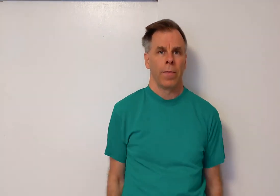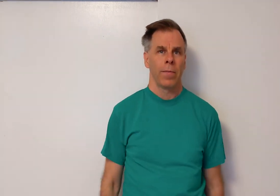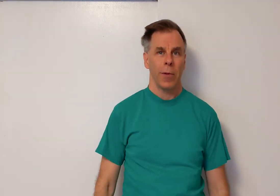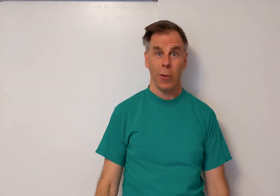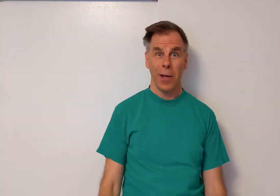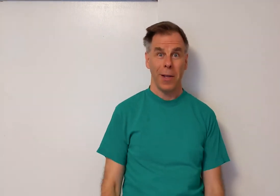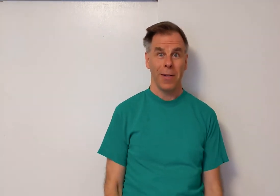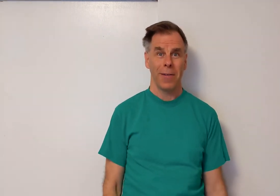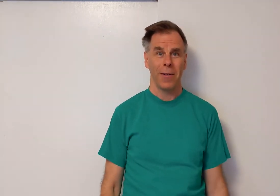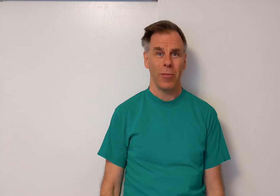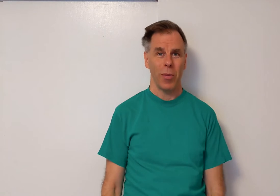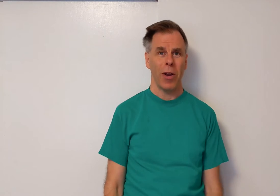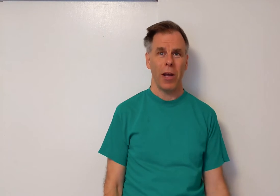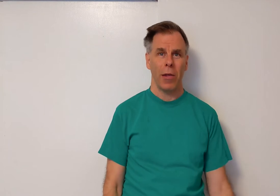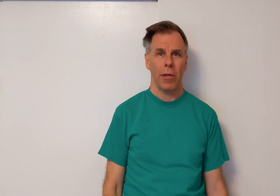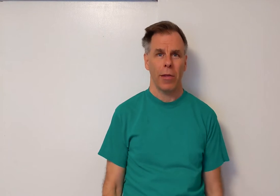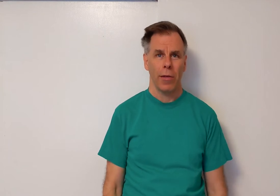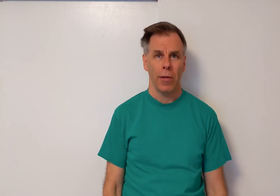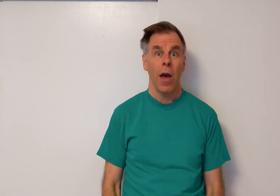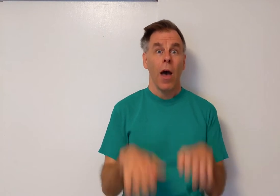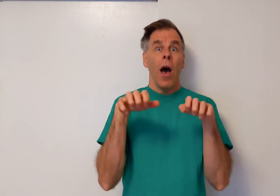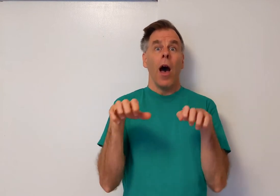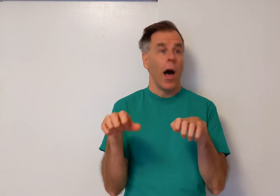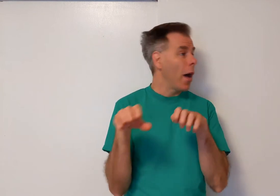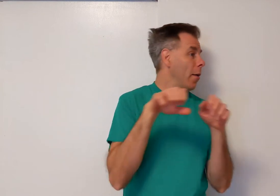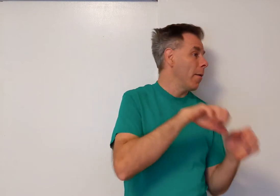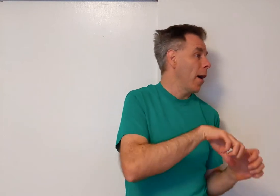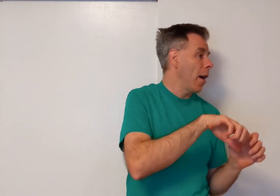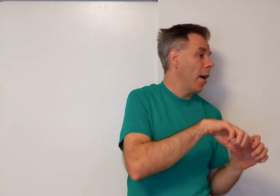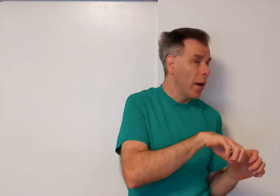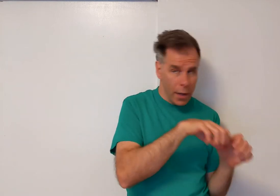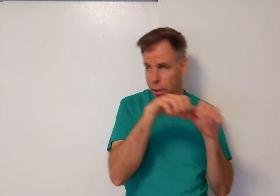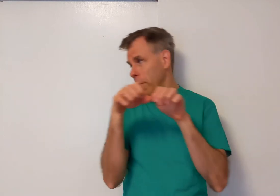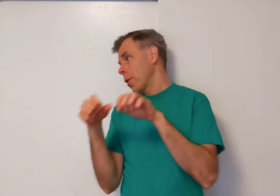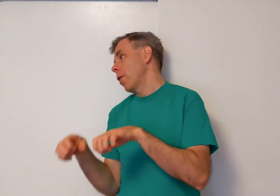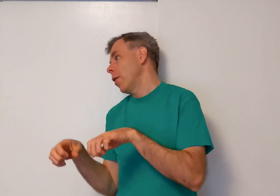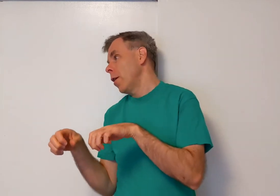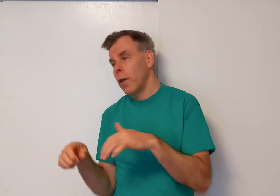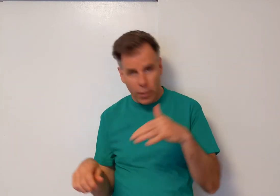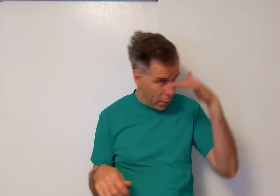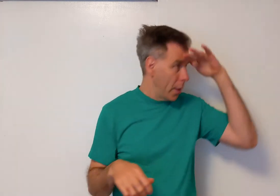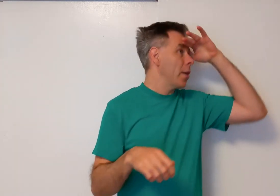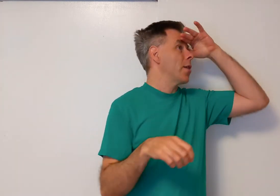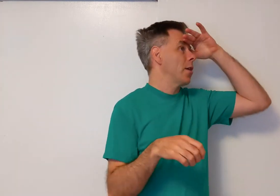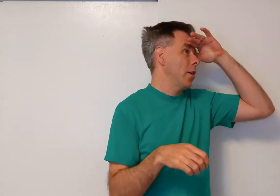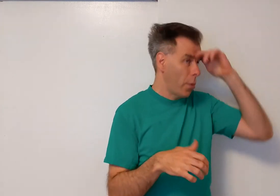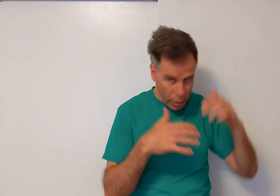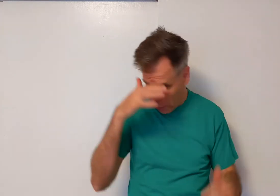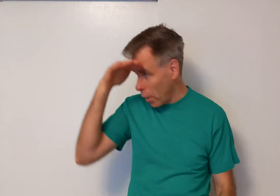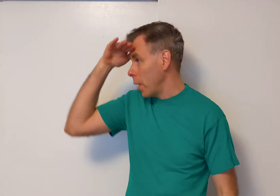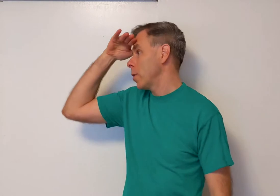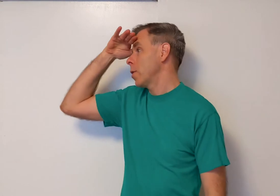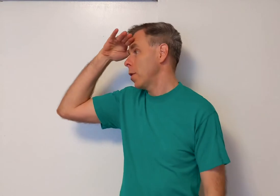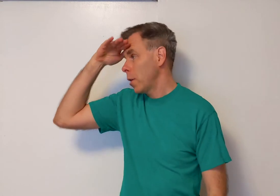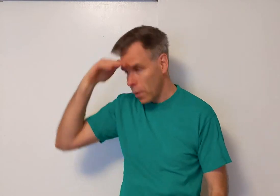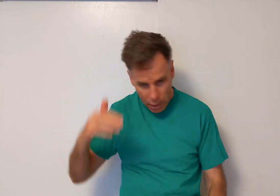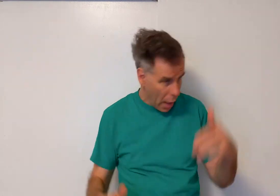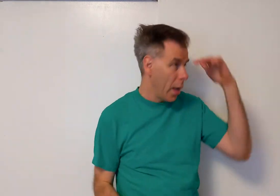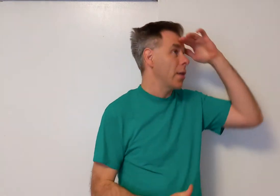Ready? Big breath. I ride in the car and I see what I see. I